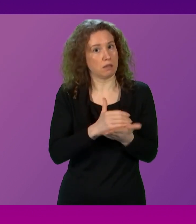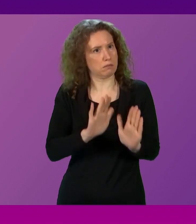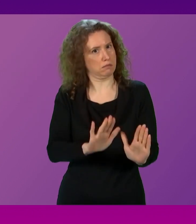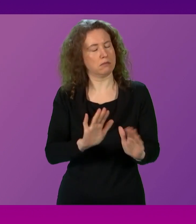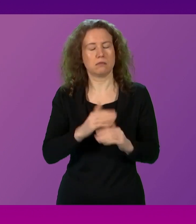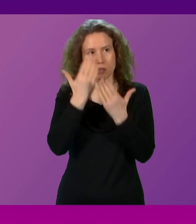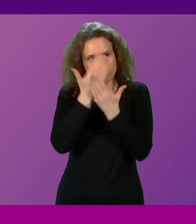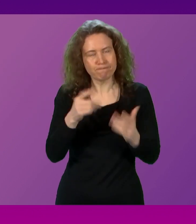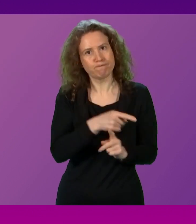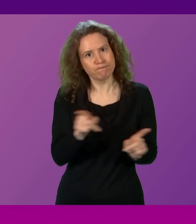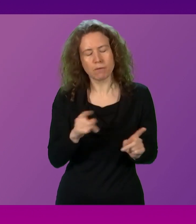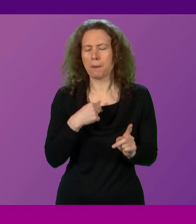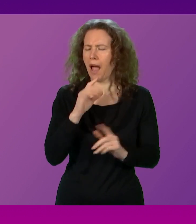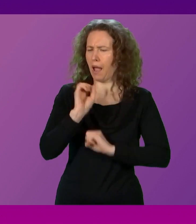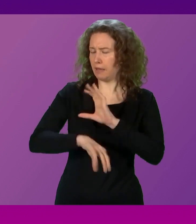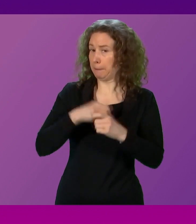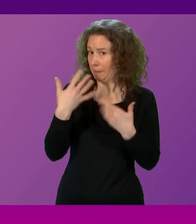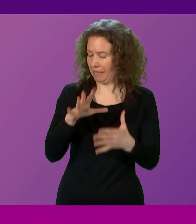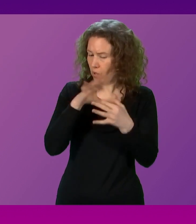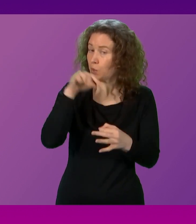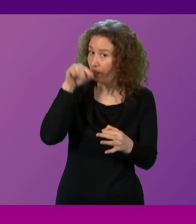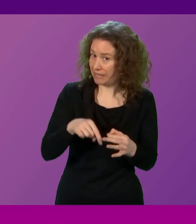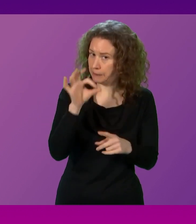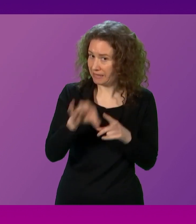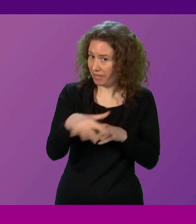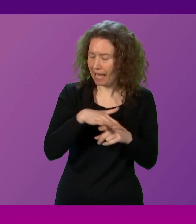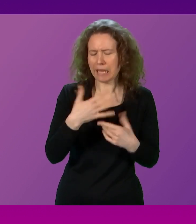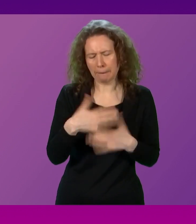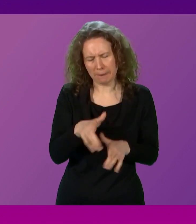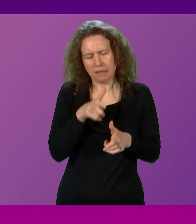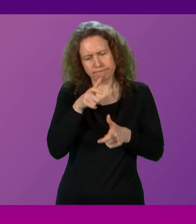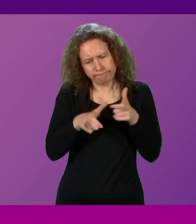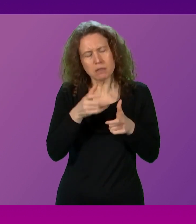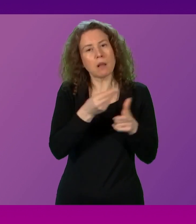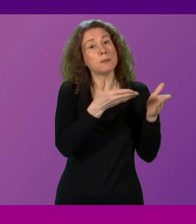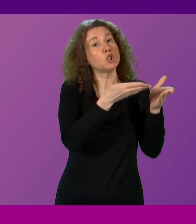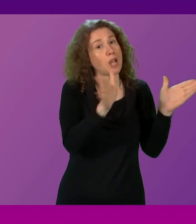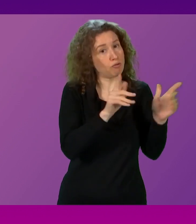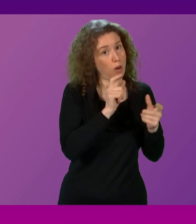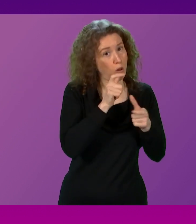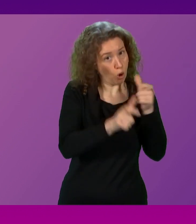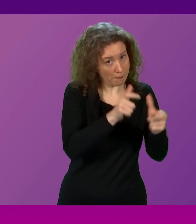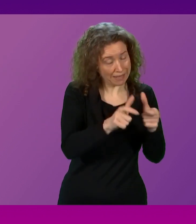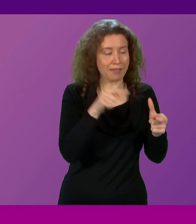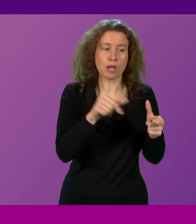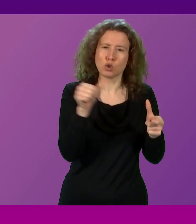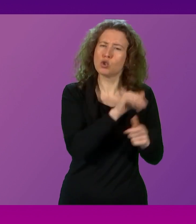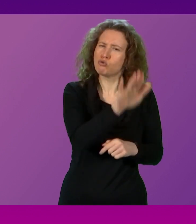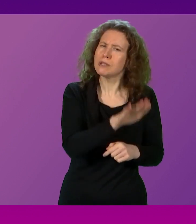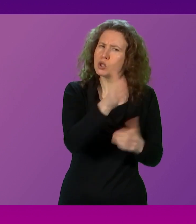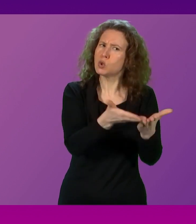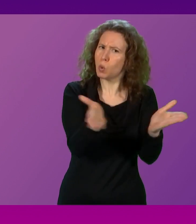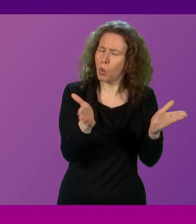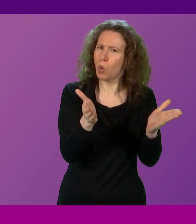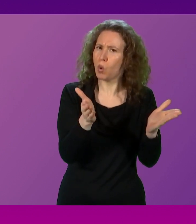said in relation to this specific case, I made some comments in general that I think should give reassurance